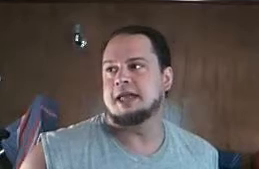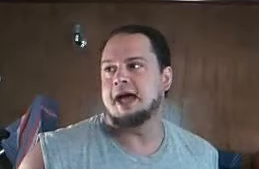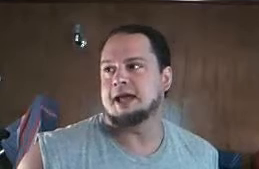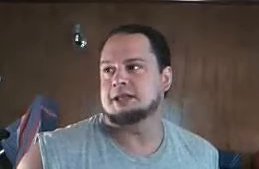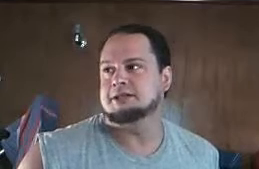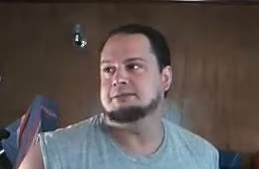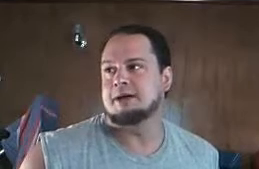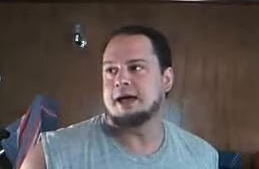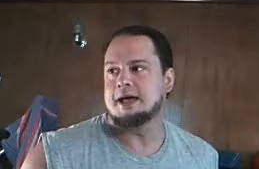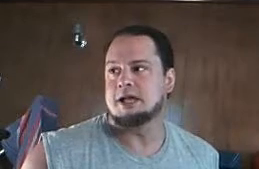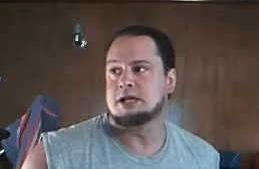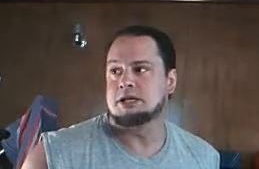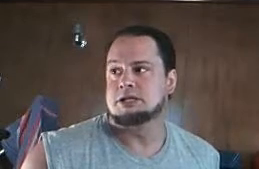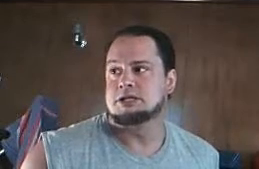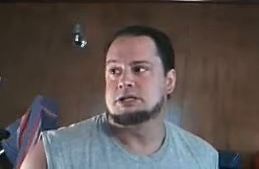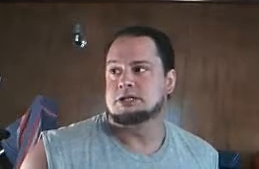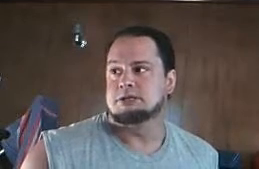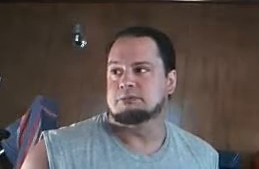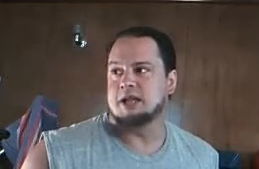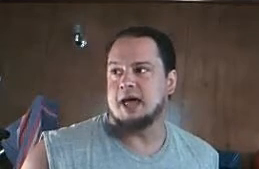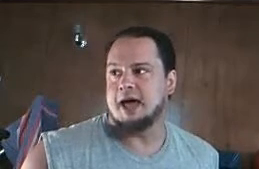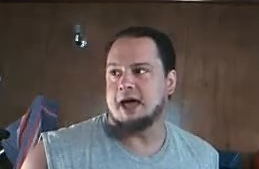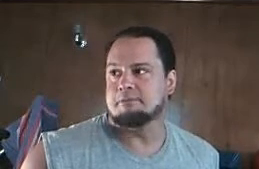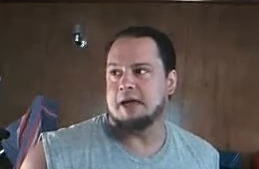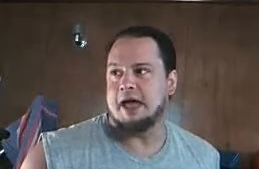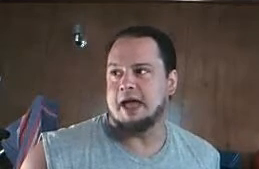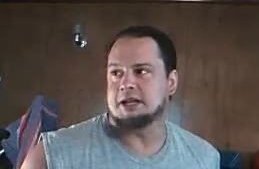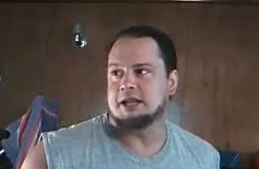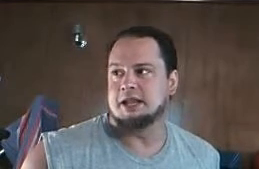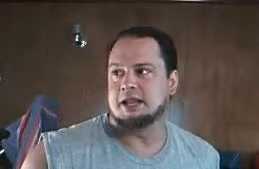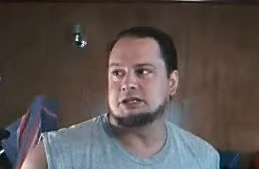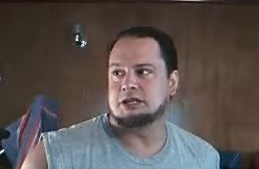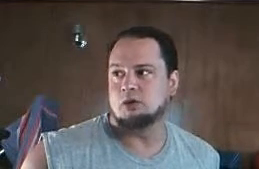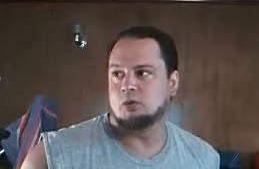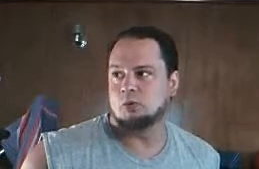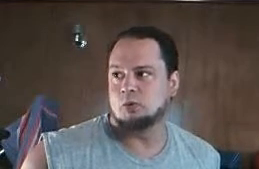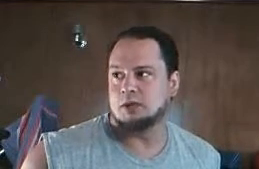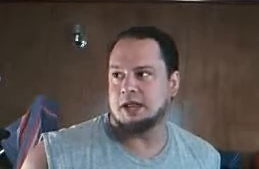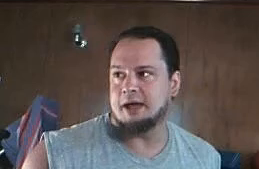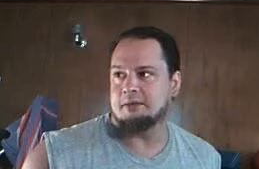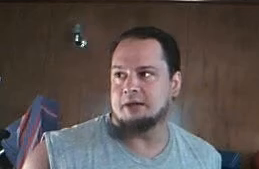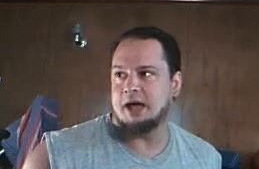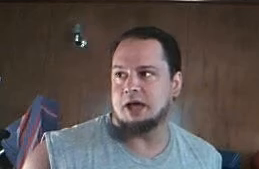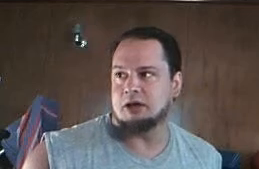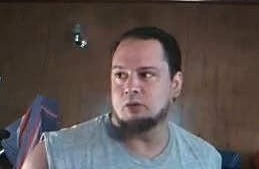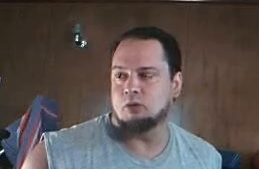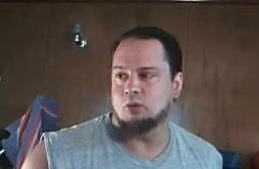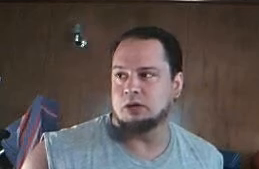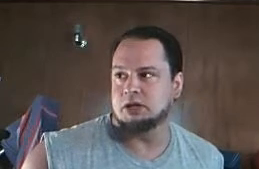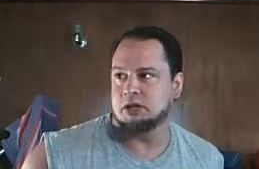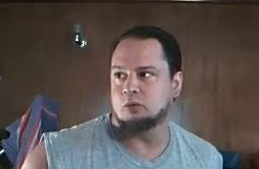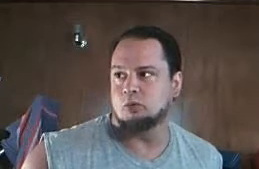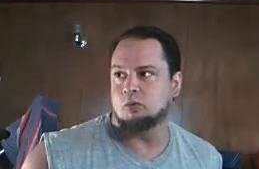like to smile. But I'm back to let you know that I'm not going nowhere.